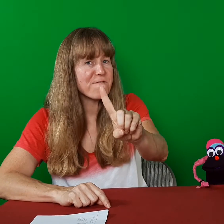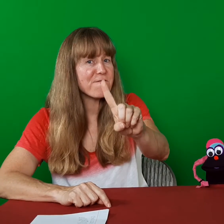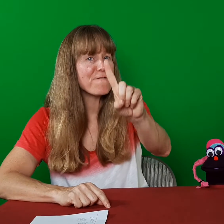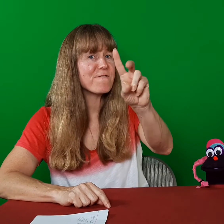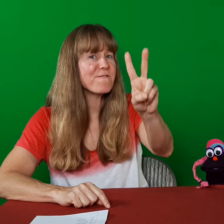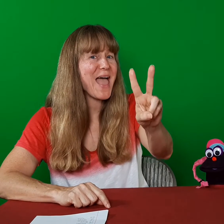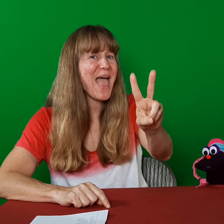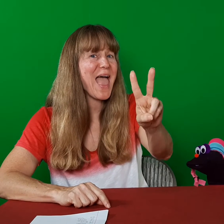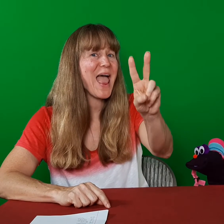Van.